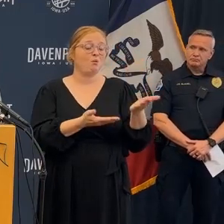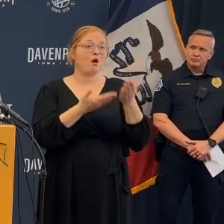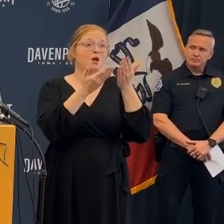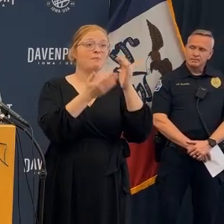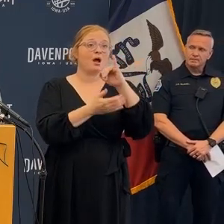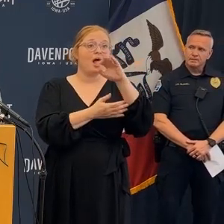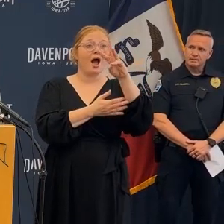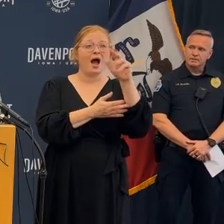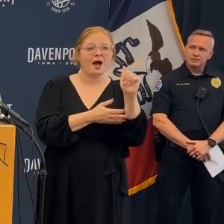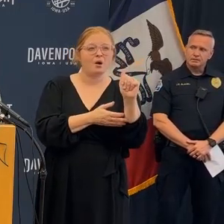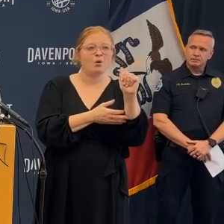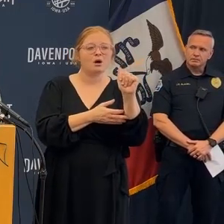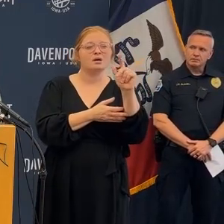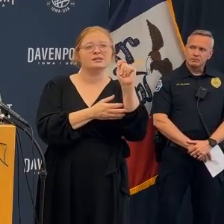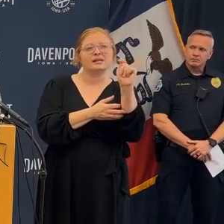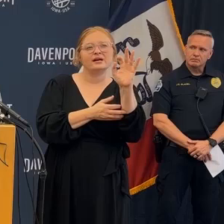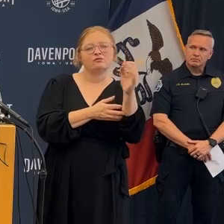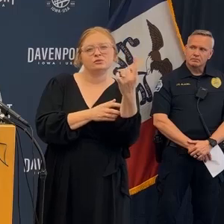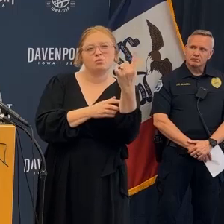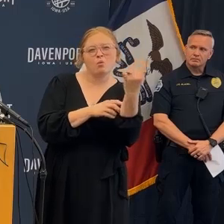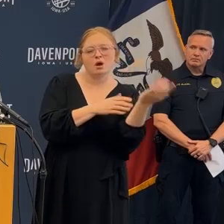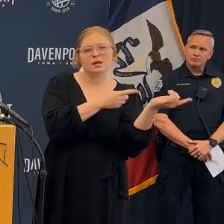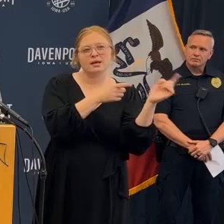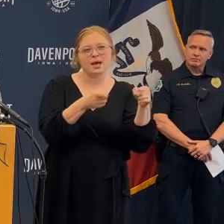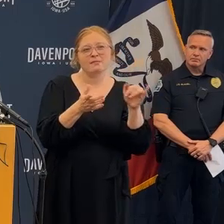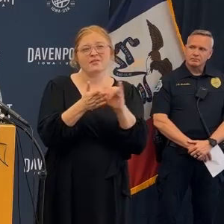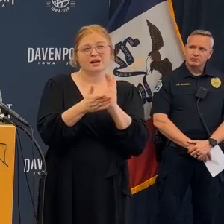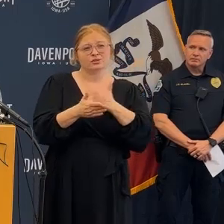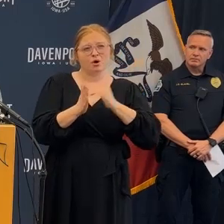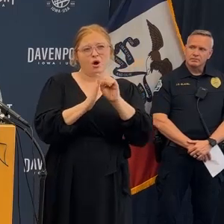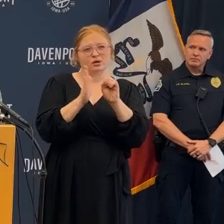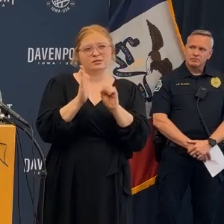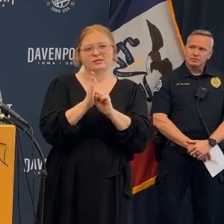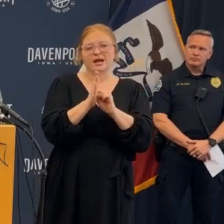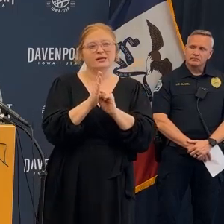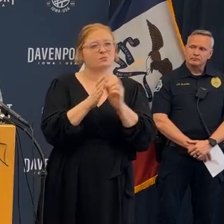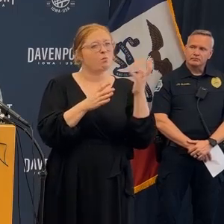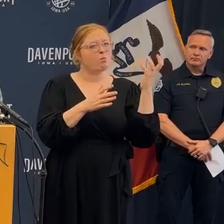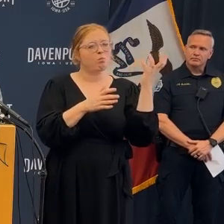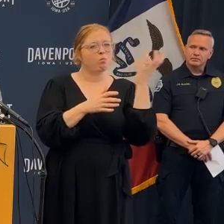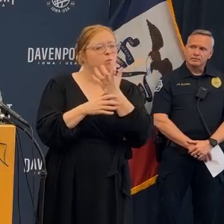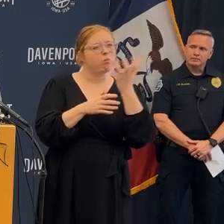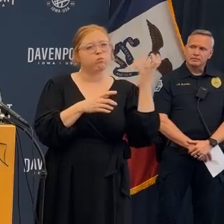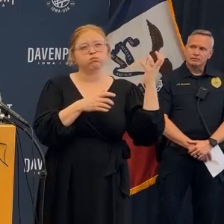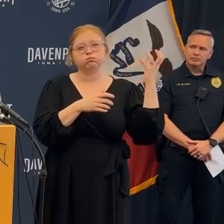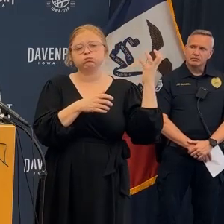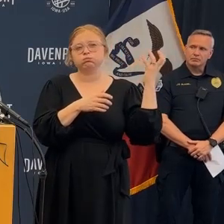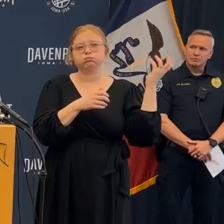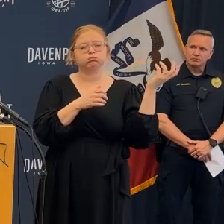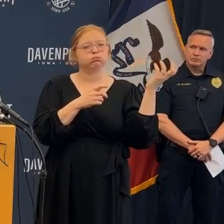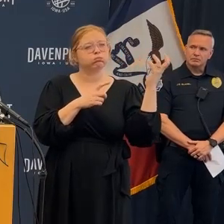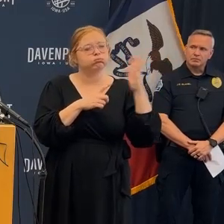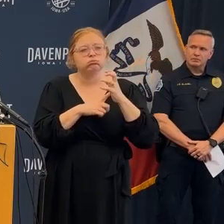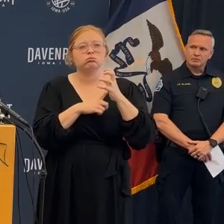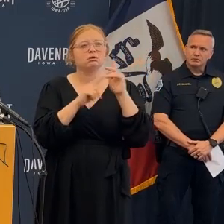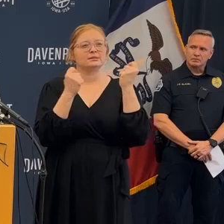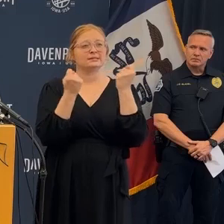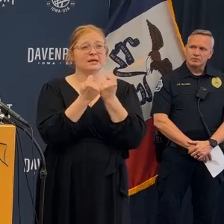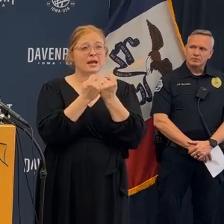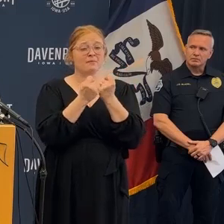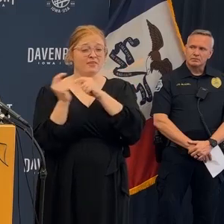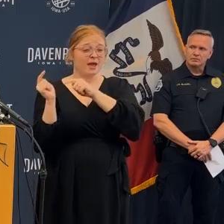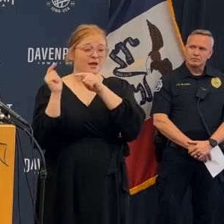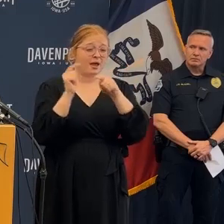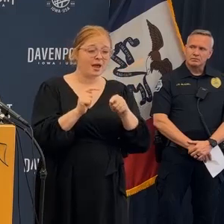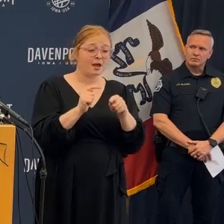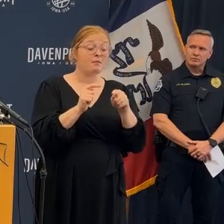as Chief Carlson talked before Iowa Task Force 1 came in here that's our state's regional expert team that came